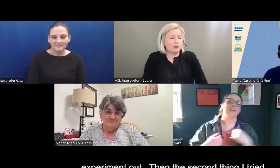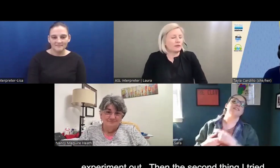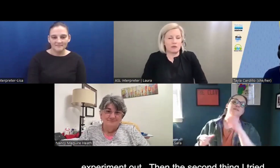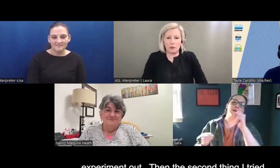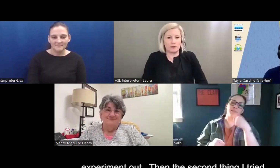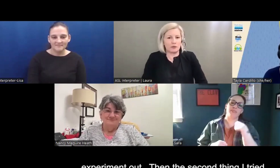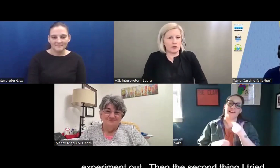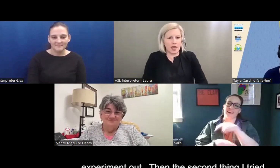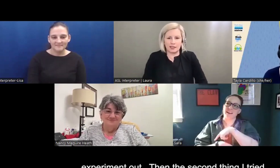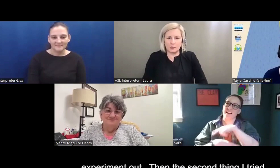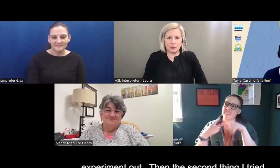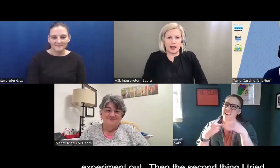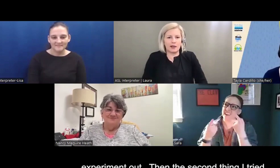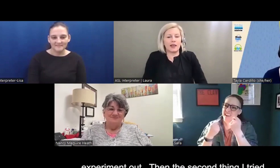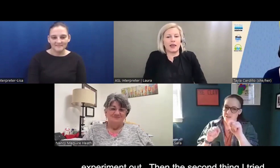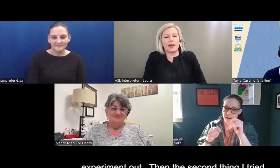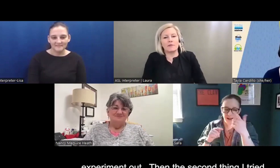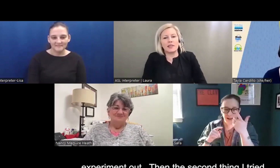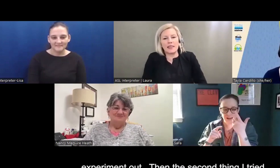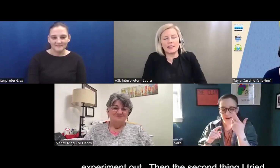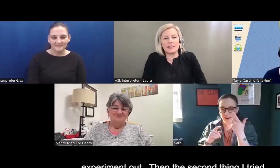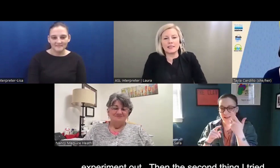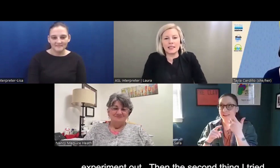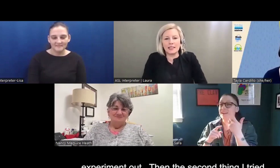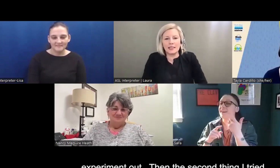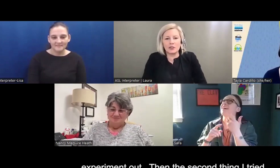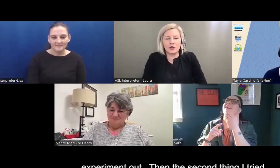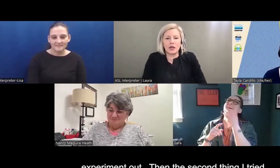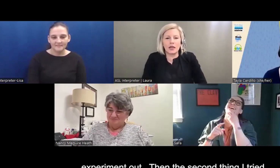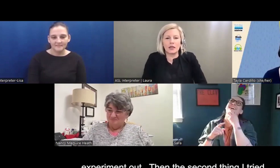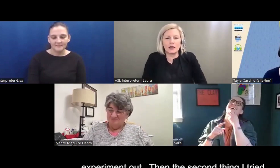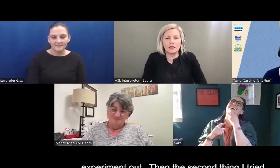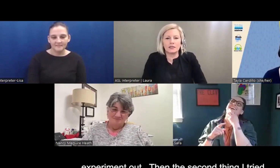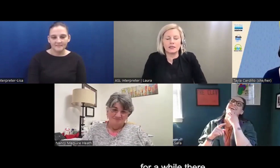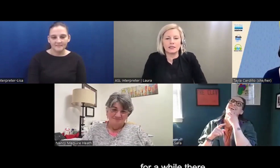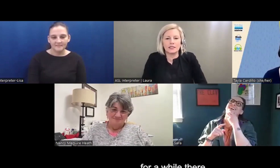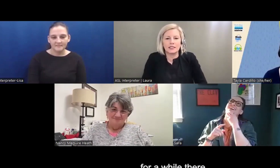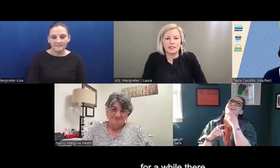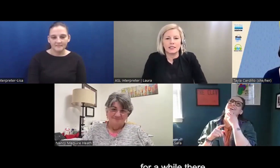So, nope, through that experiment out, um, then I think the second thing I tried